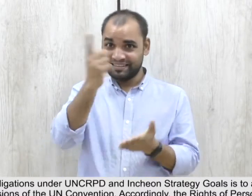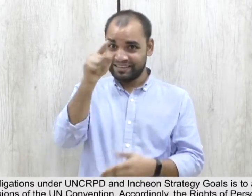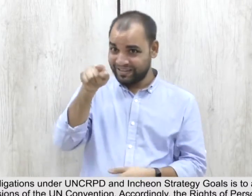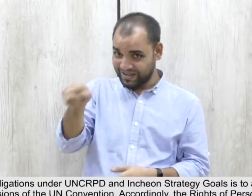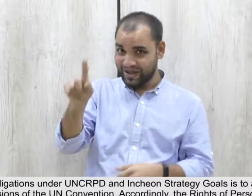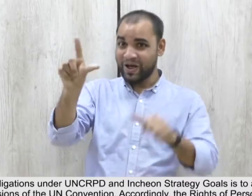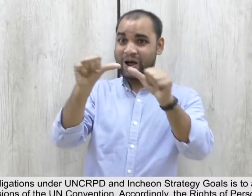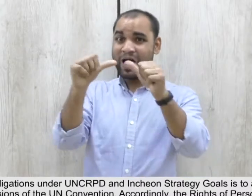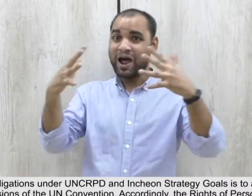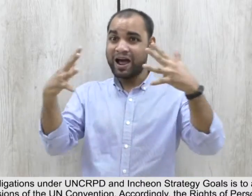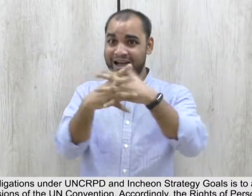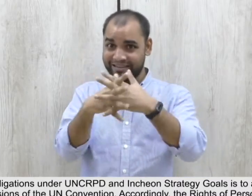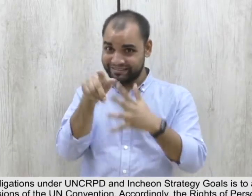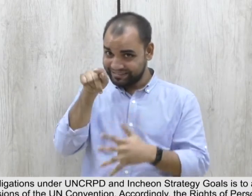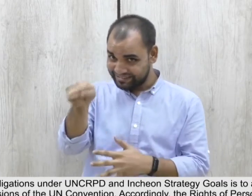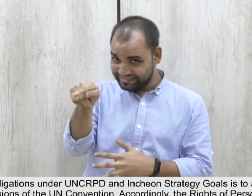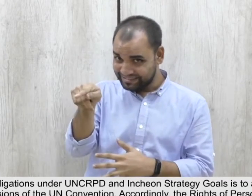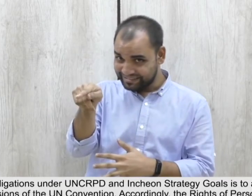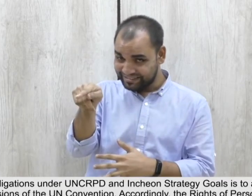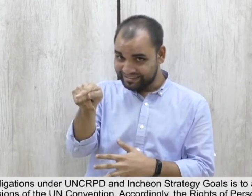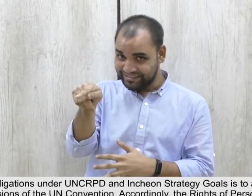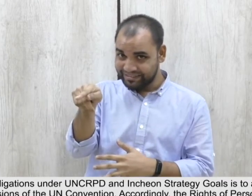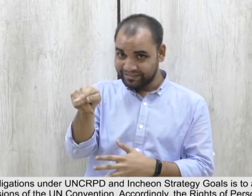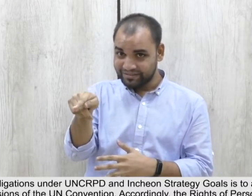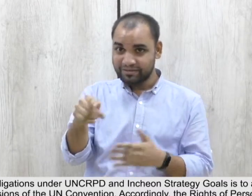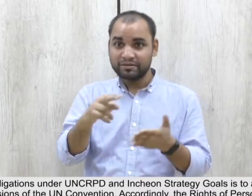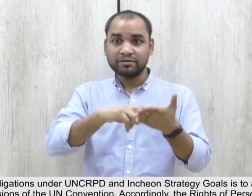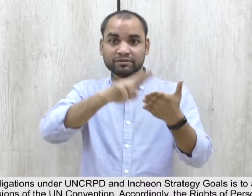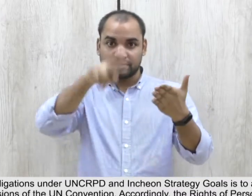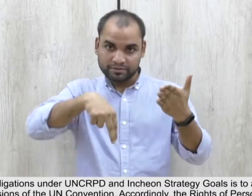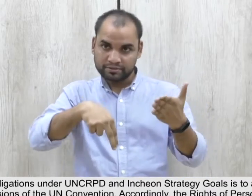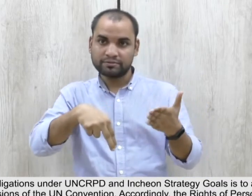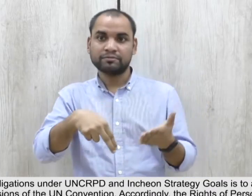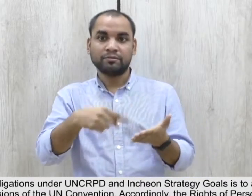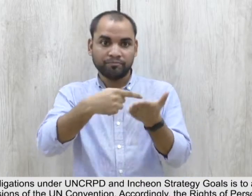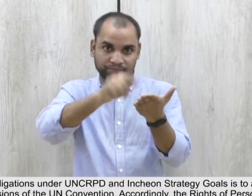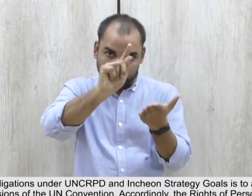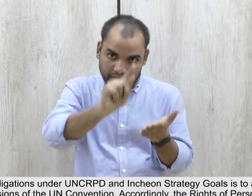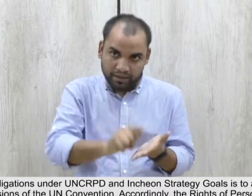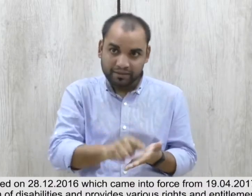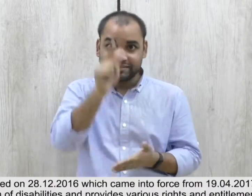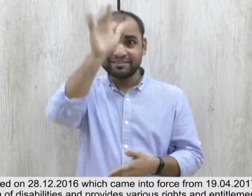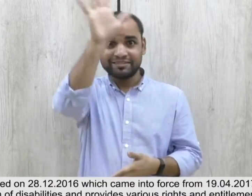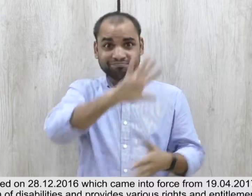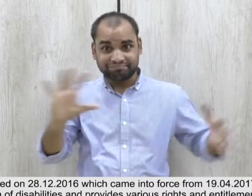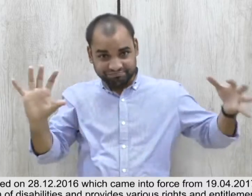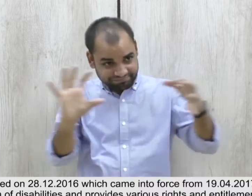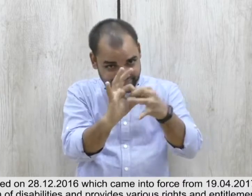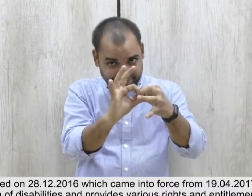the UN Convention Accordingly, the Rights of Persons with Disabilities Act 2016 was enacted